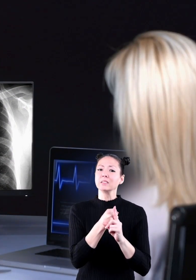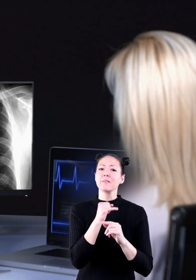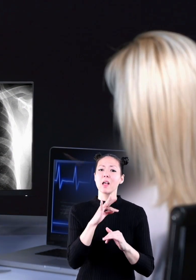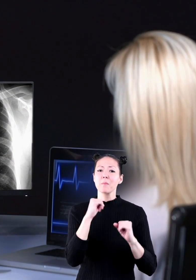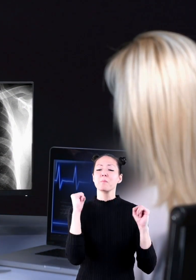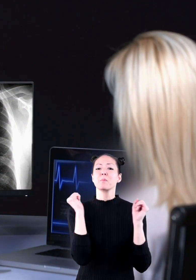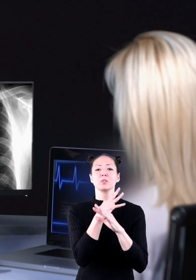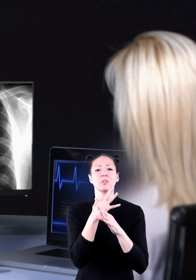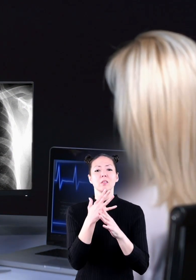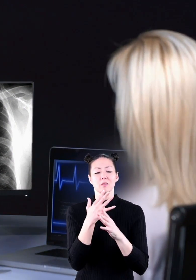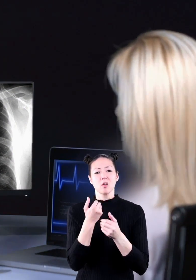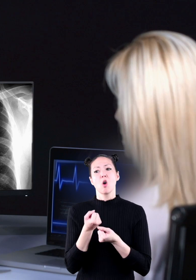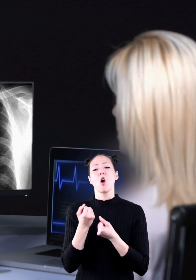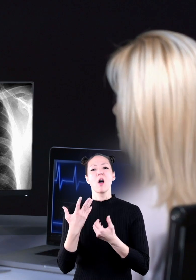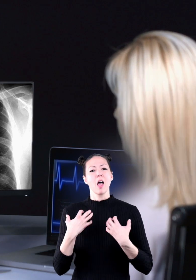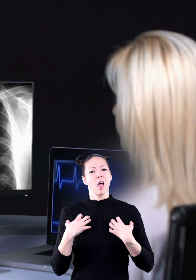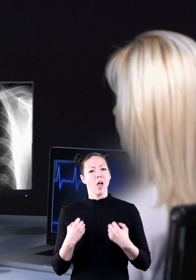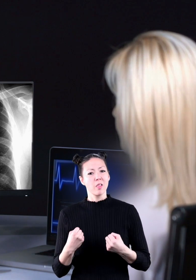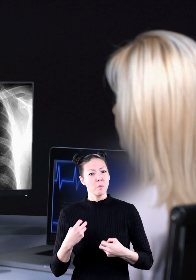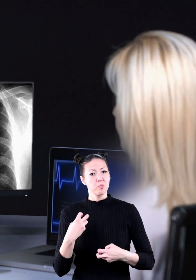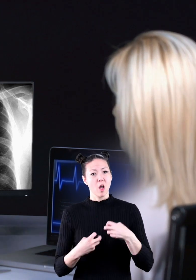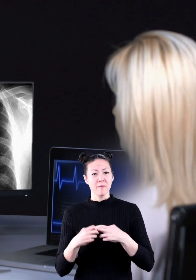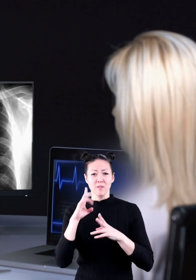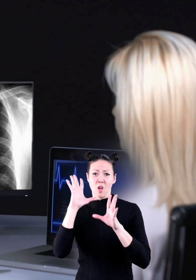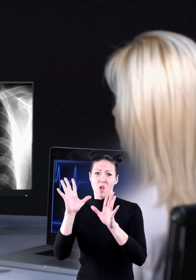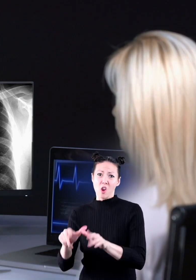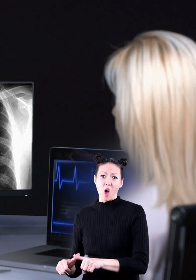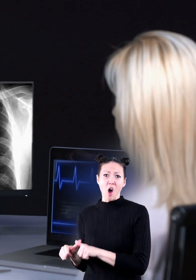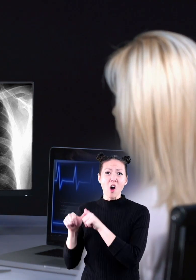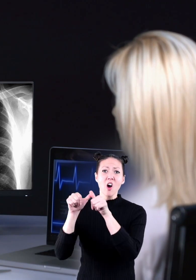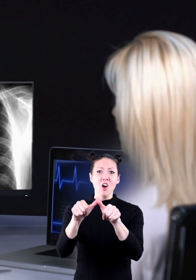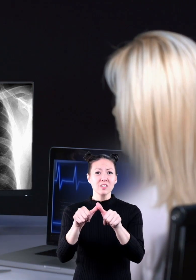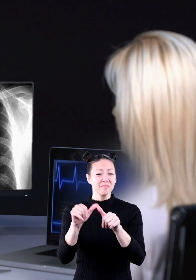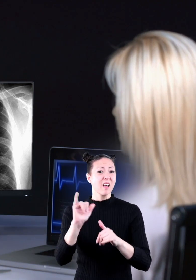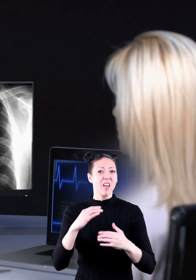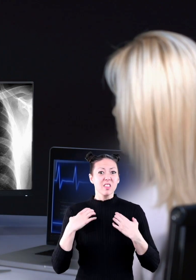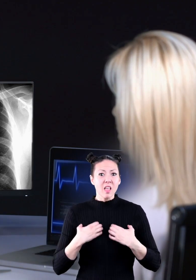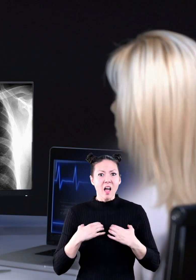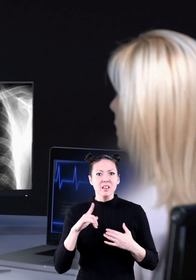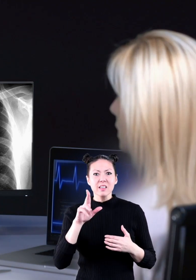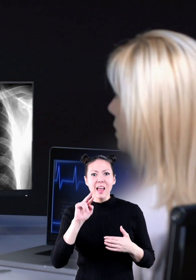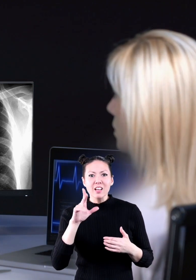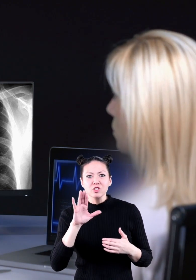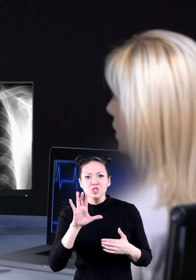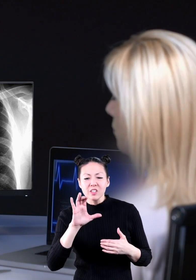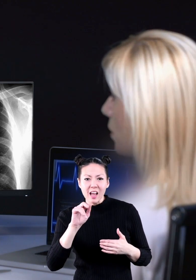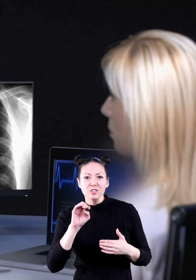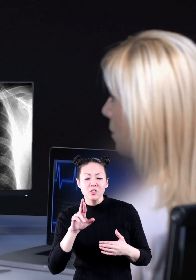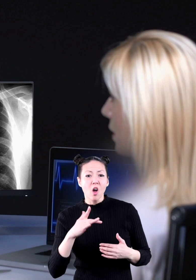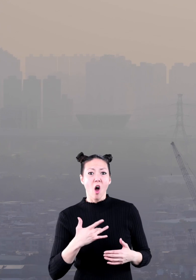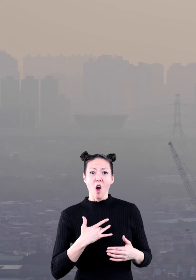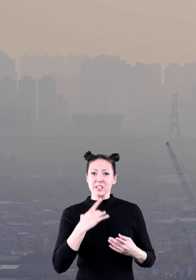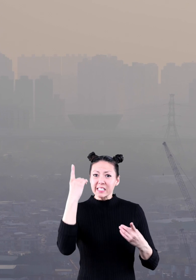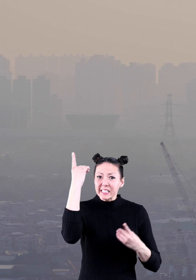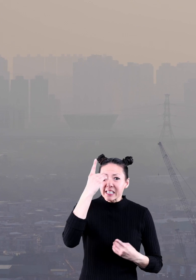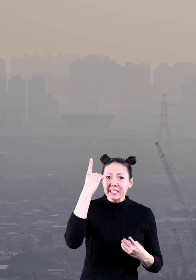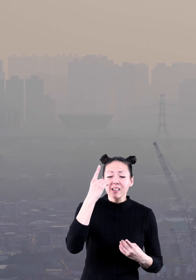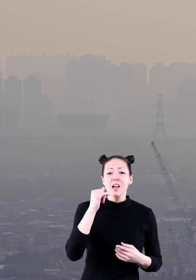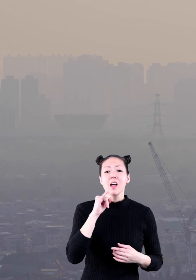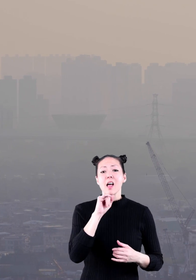can cause health problems for a long time, like lung cancer and heart disease. Air pollution can